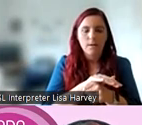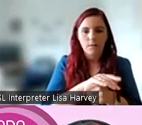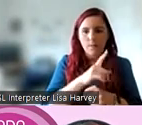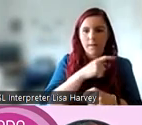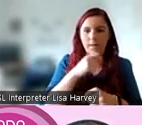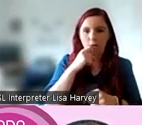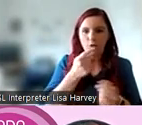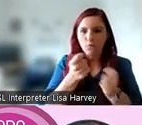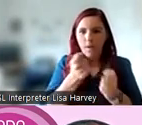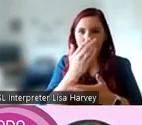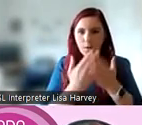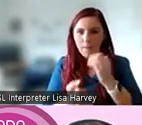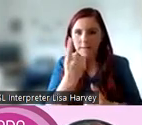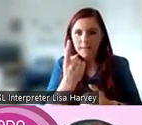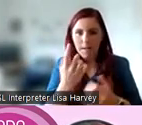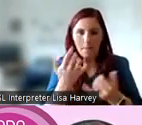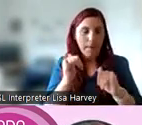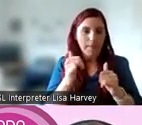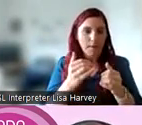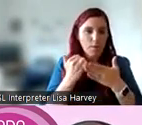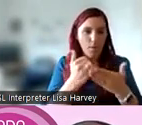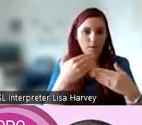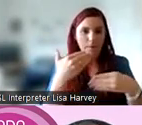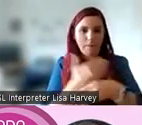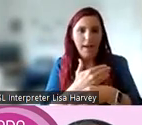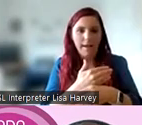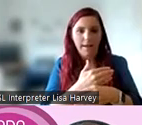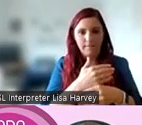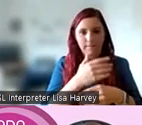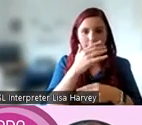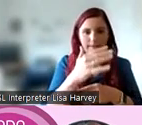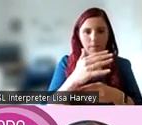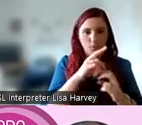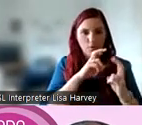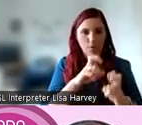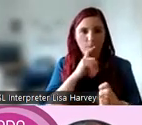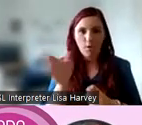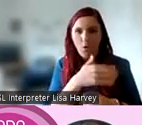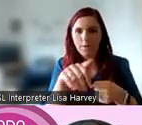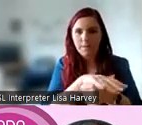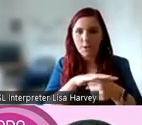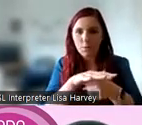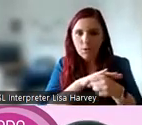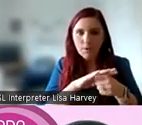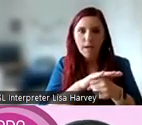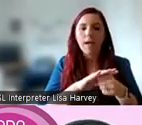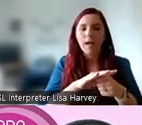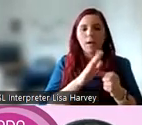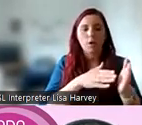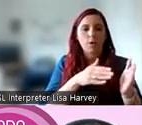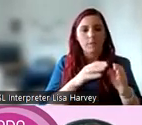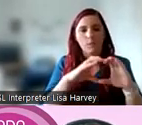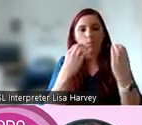In some instances, they may be supported by academic or other researchers, but in all cases, community members have full control over the research.